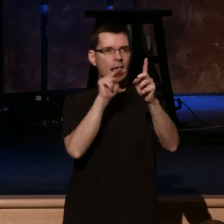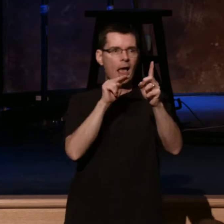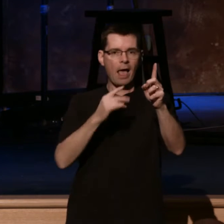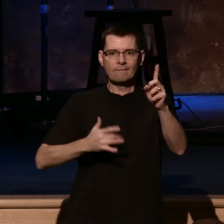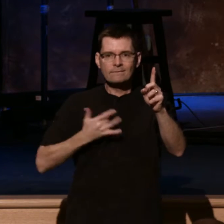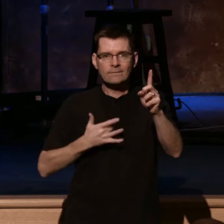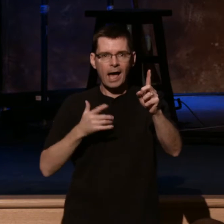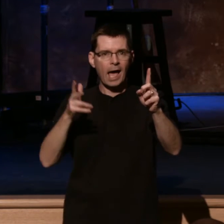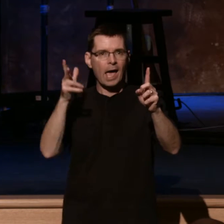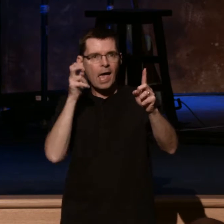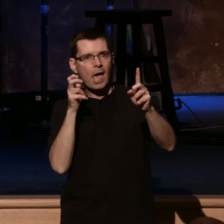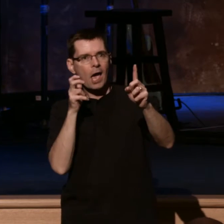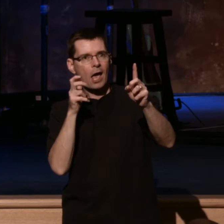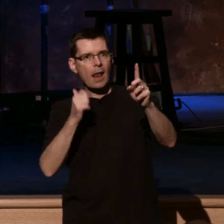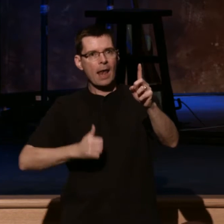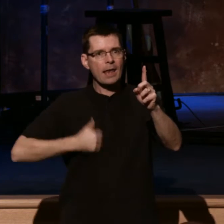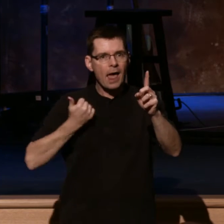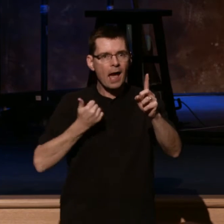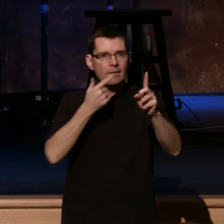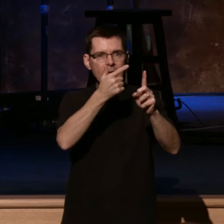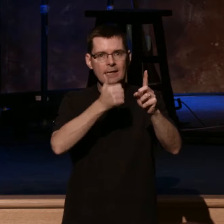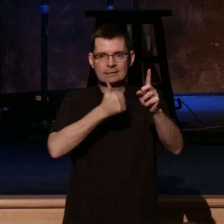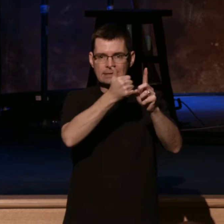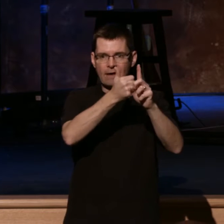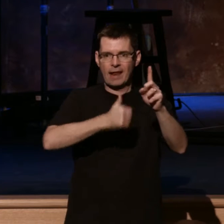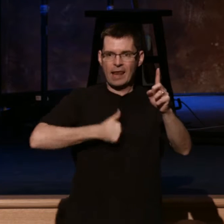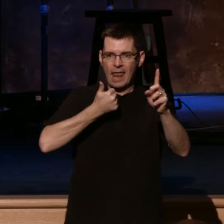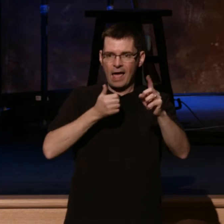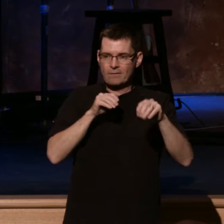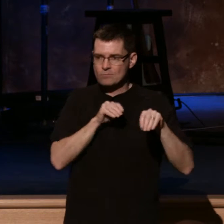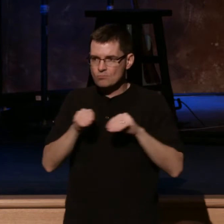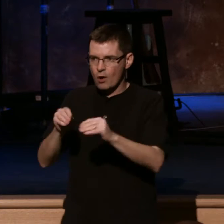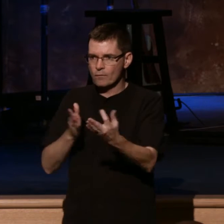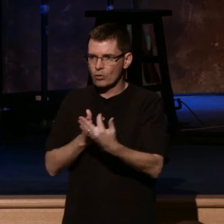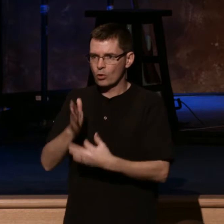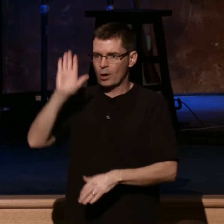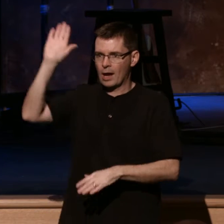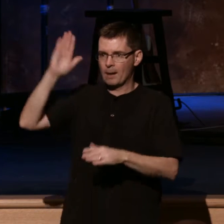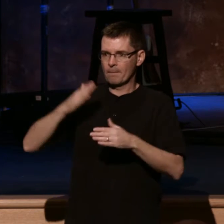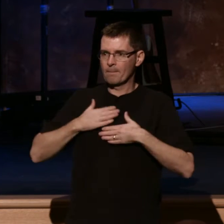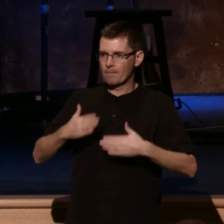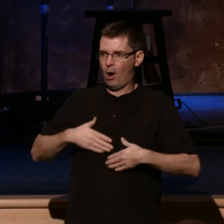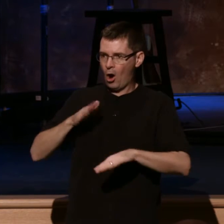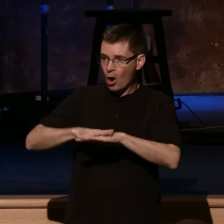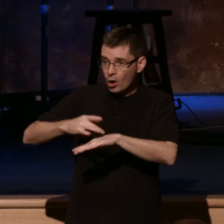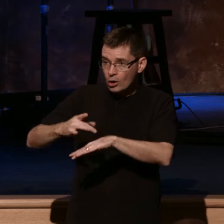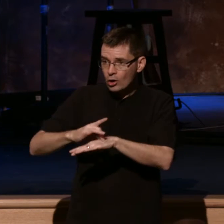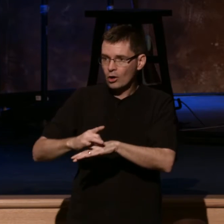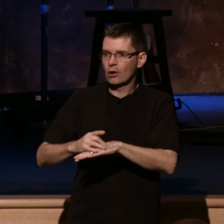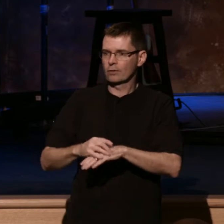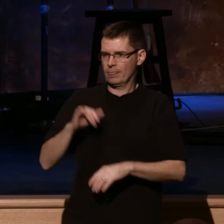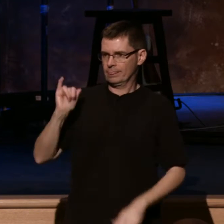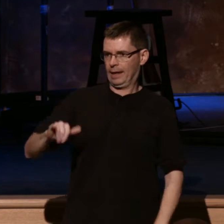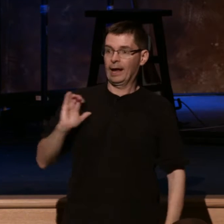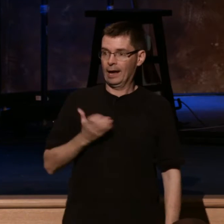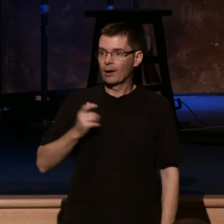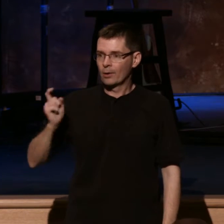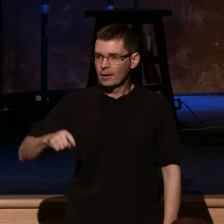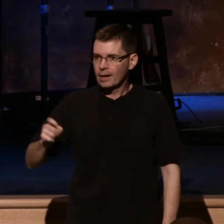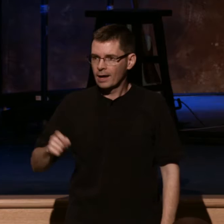living, active, moving in and through His body on earth. And that is our need, isn't it? Now, I would simply